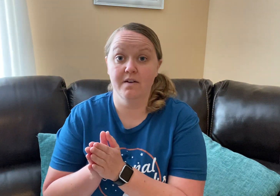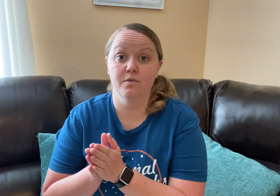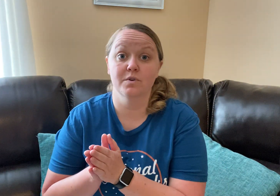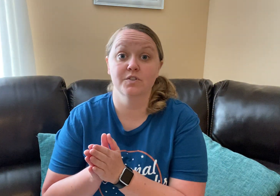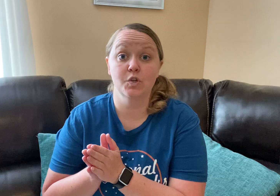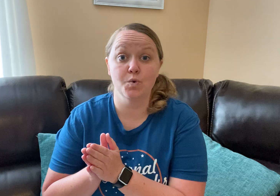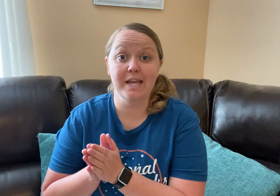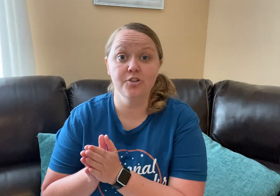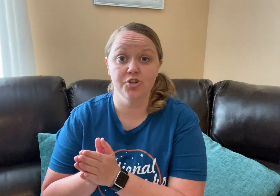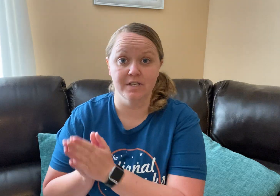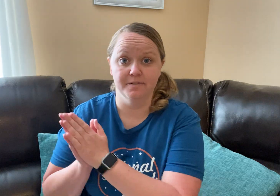have the word donation.